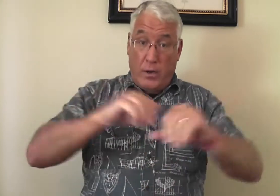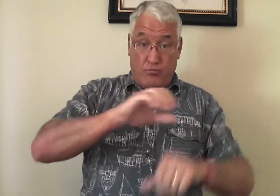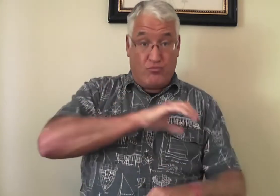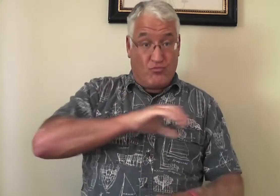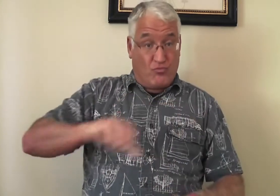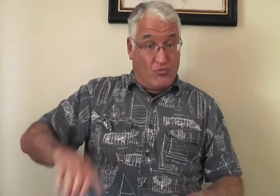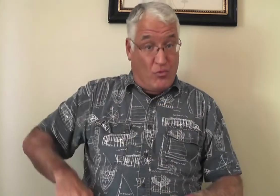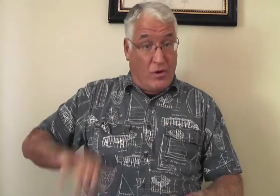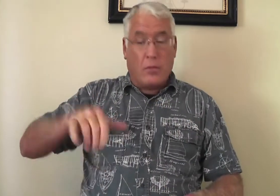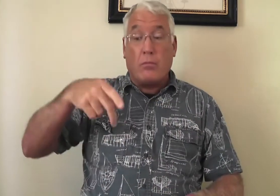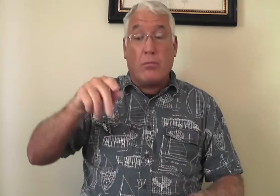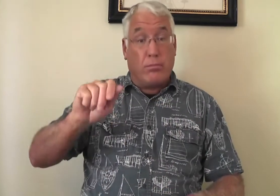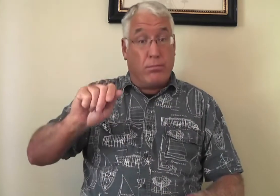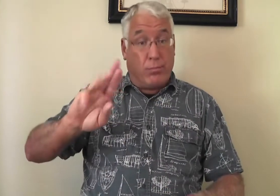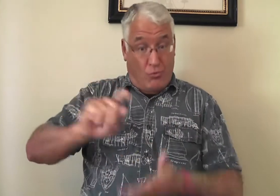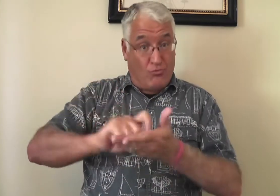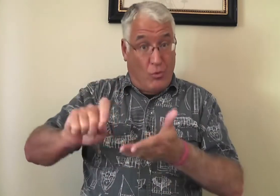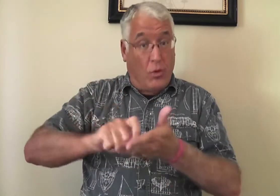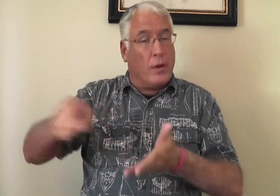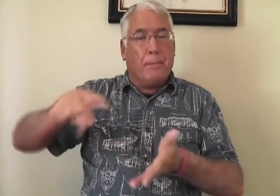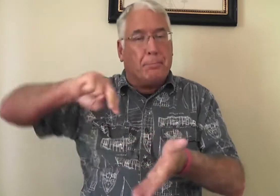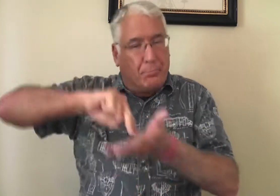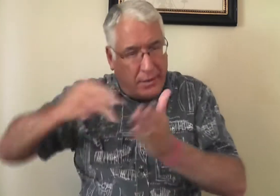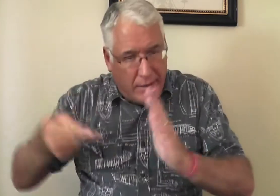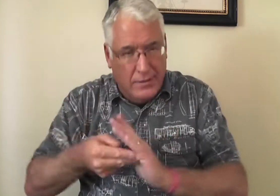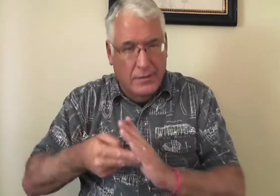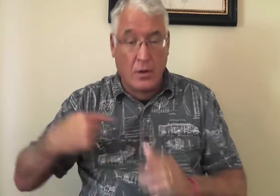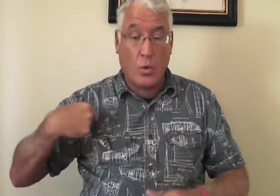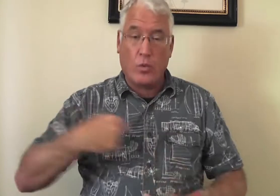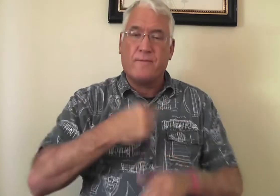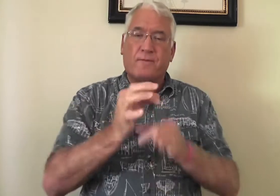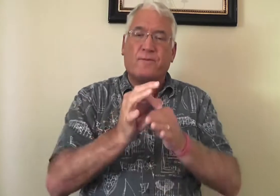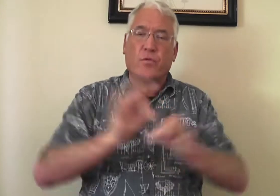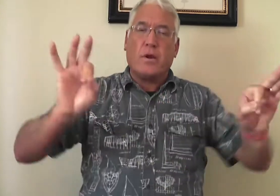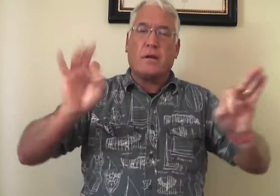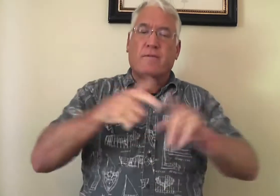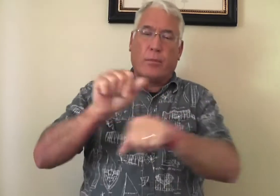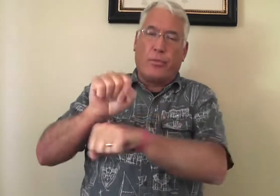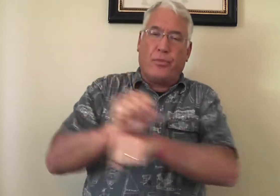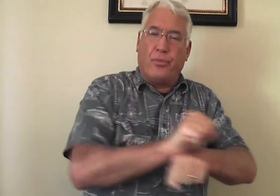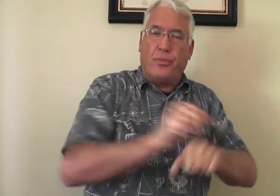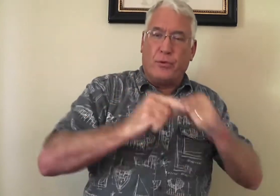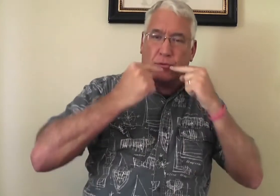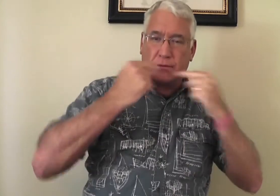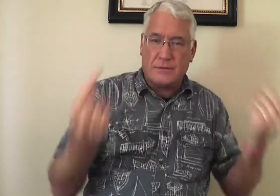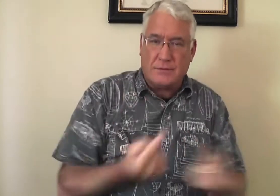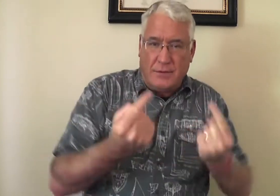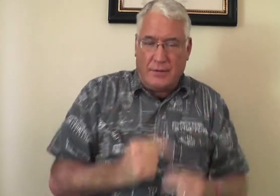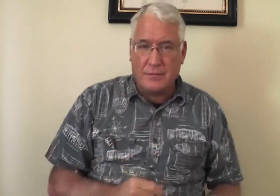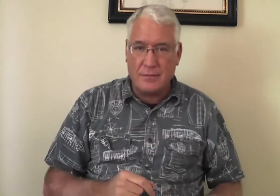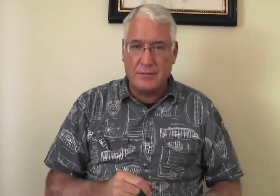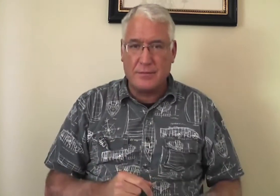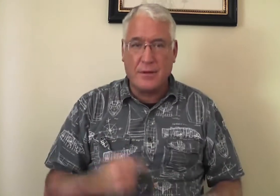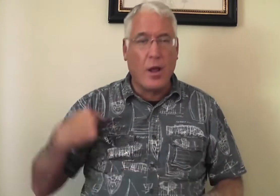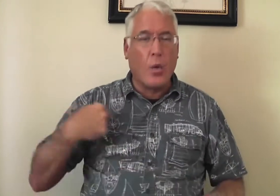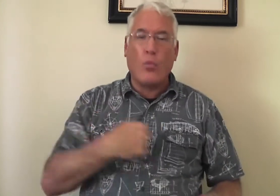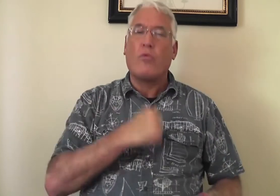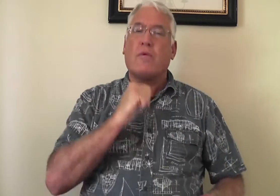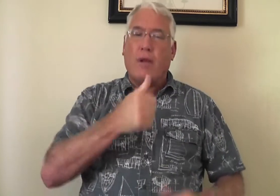thought. But freedom in Christ that Paul was writing about meant that they were free from the slavery of sin.